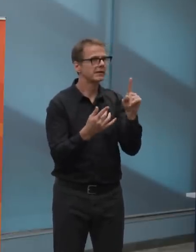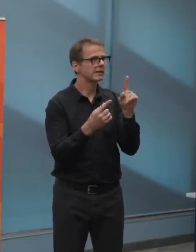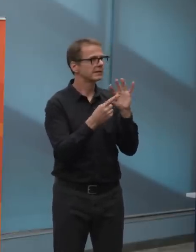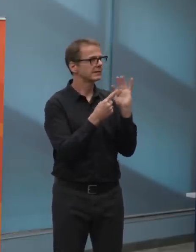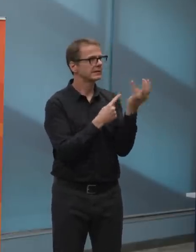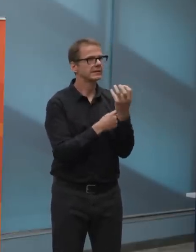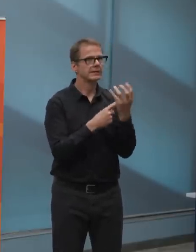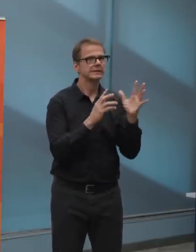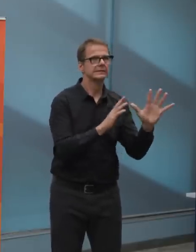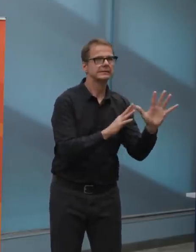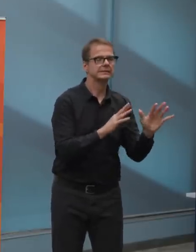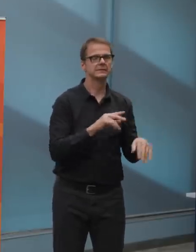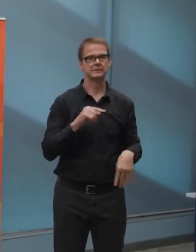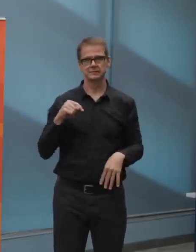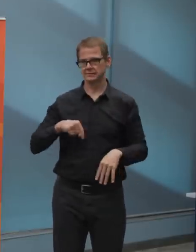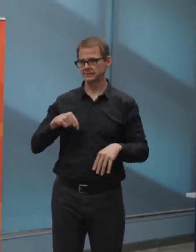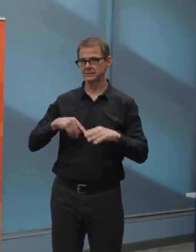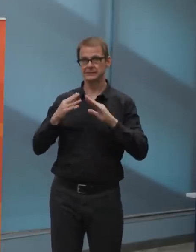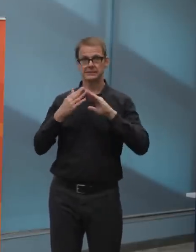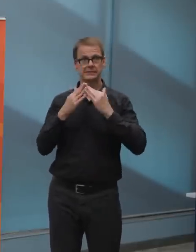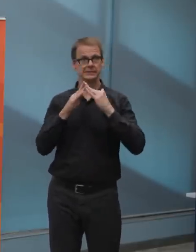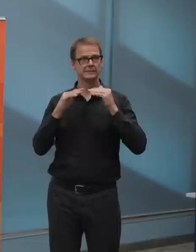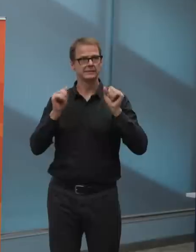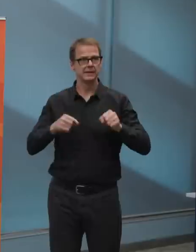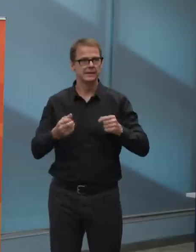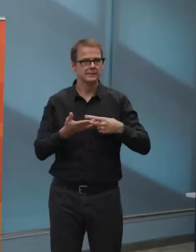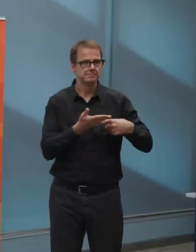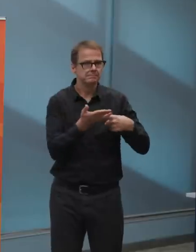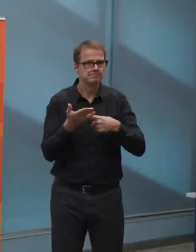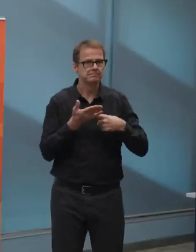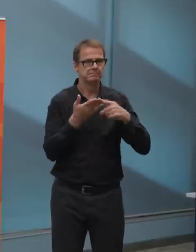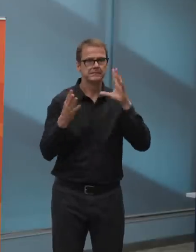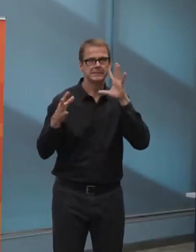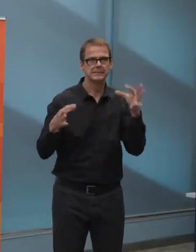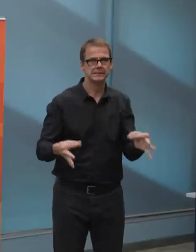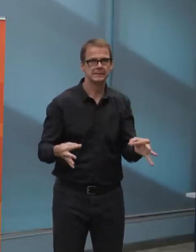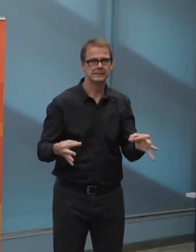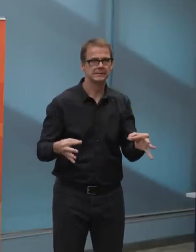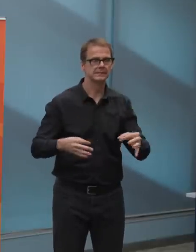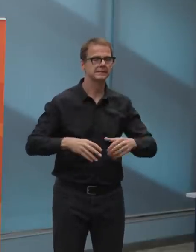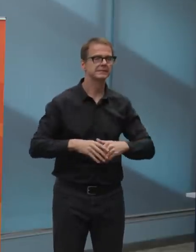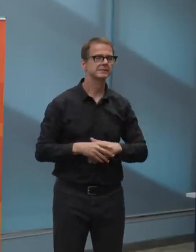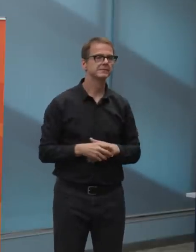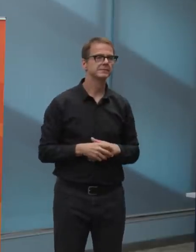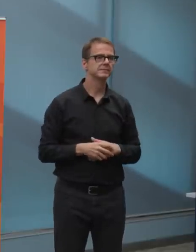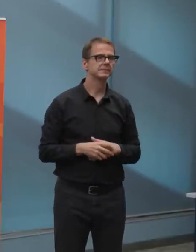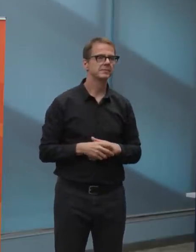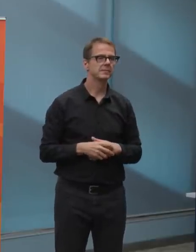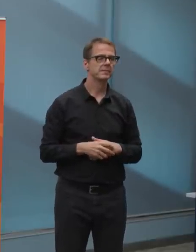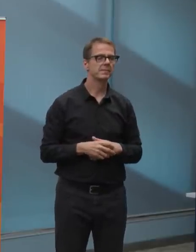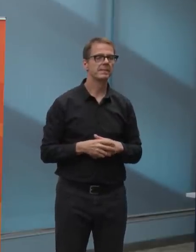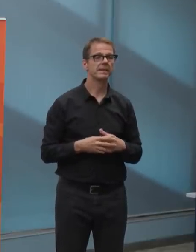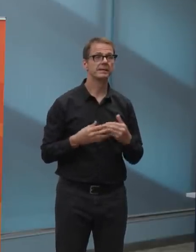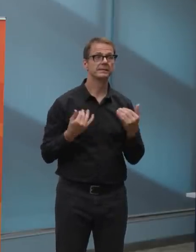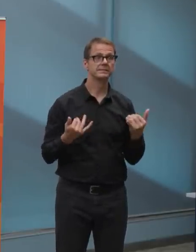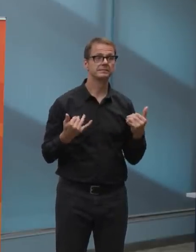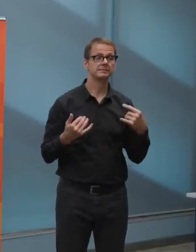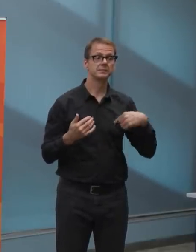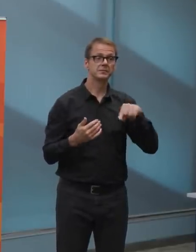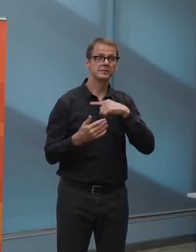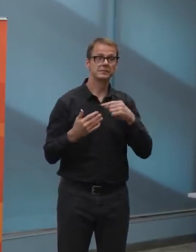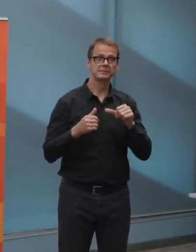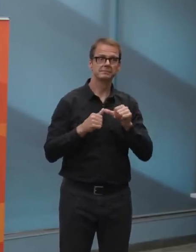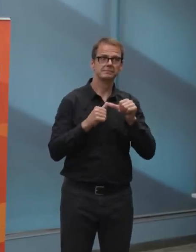managing this relaunch given that we're only given the guidelines to do this relaunch last week. And specifically